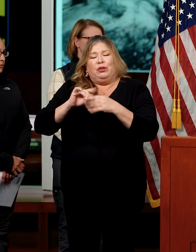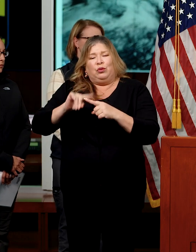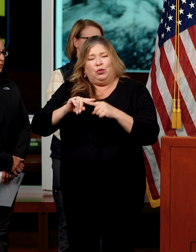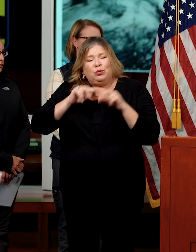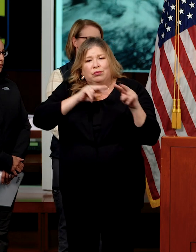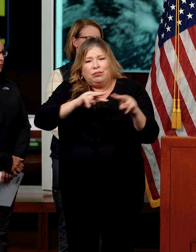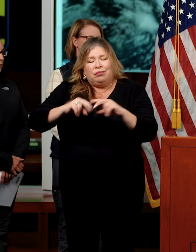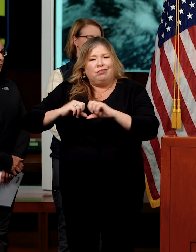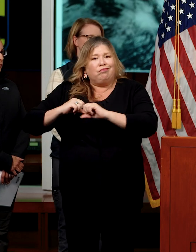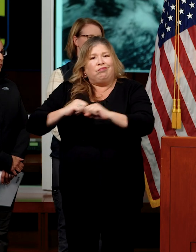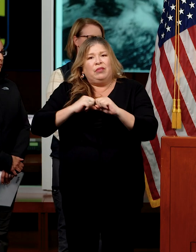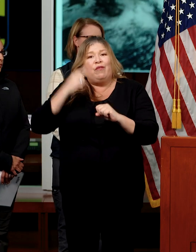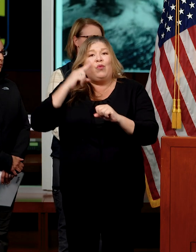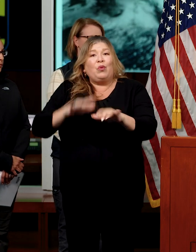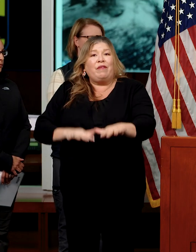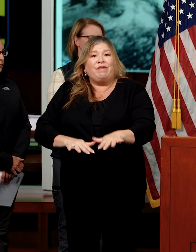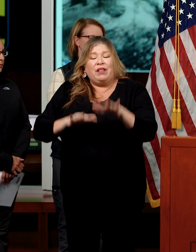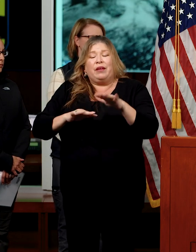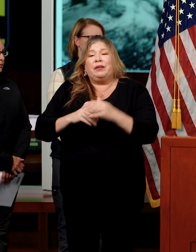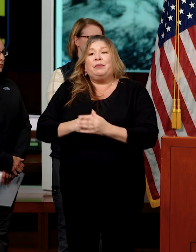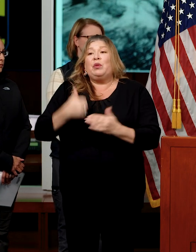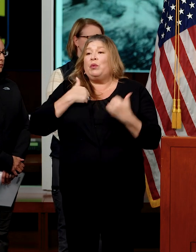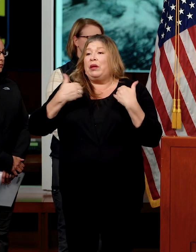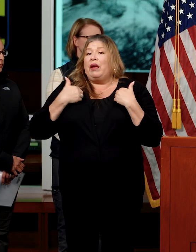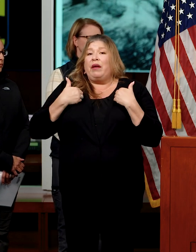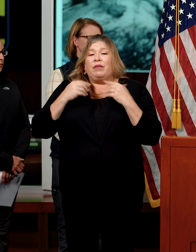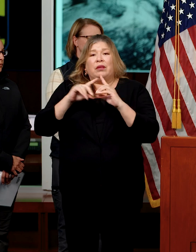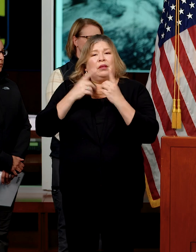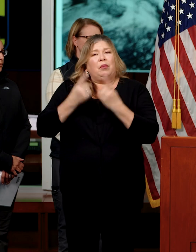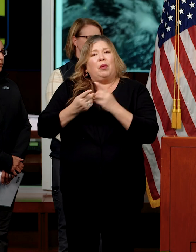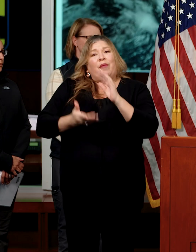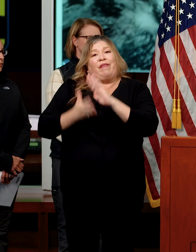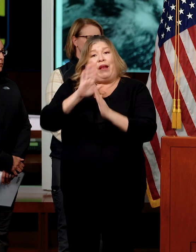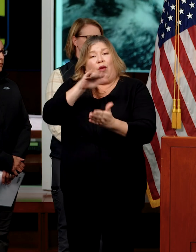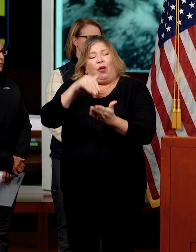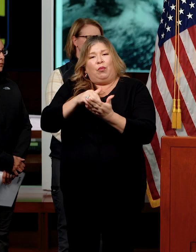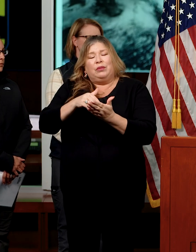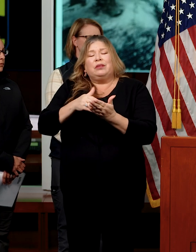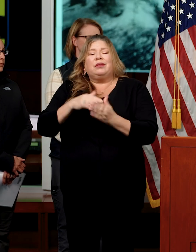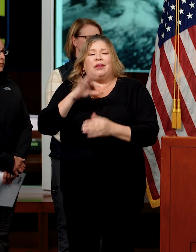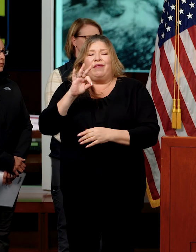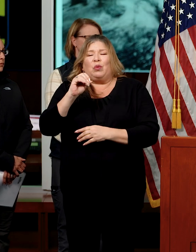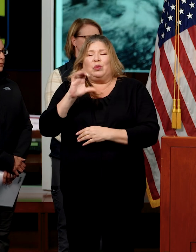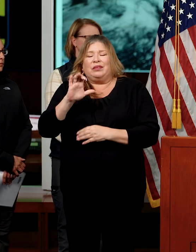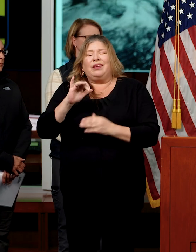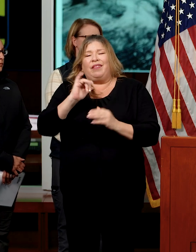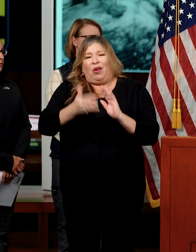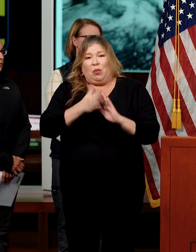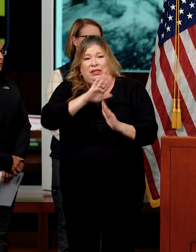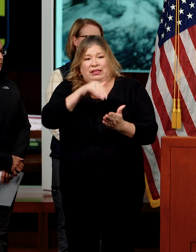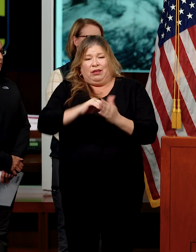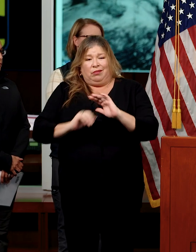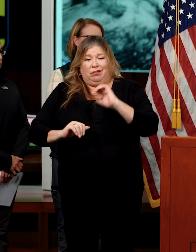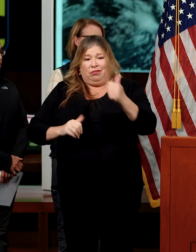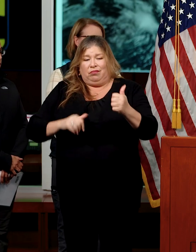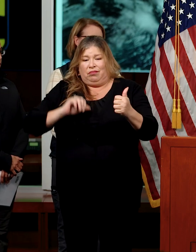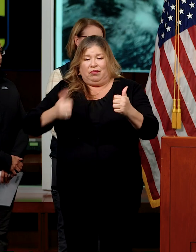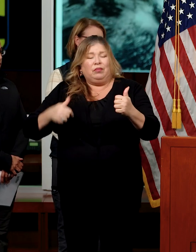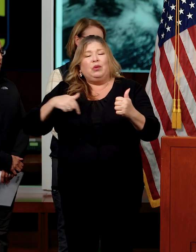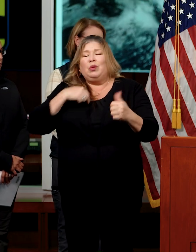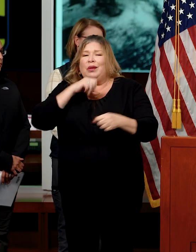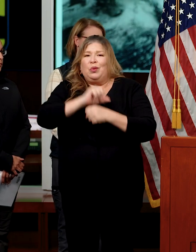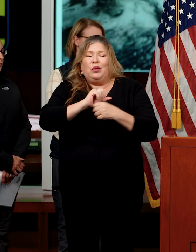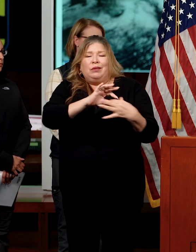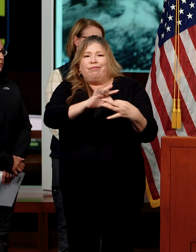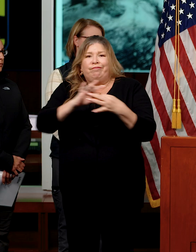flood monitoring area. We have our department's Flood Operations Center, or FOC, and we are working in very close